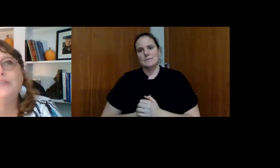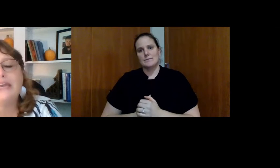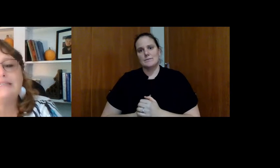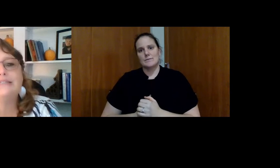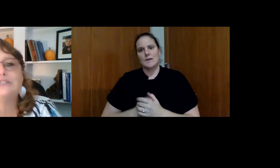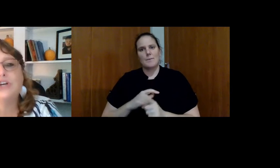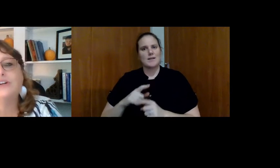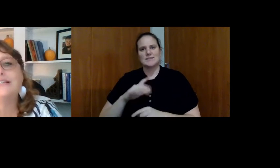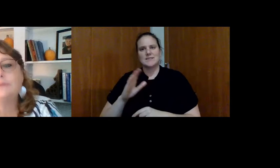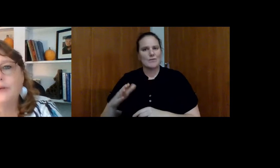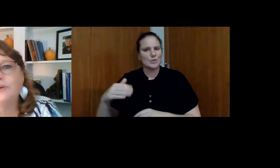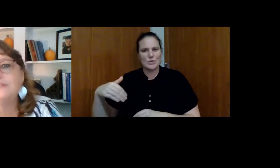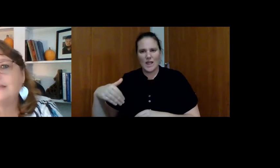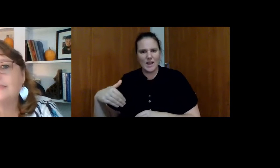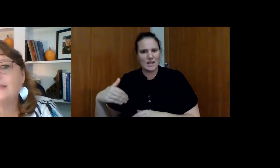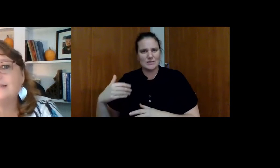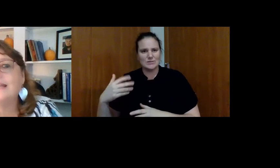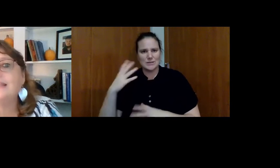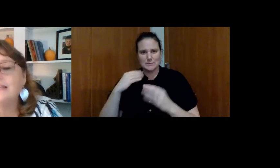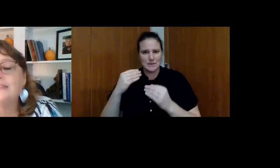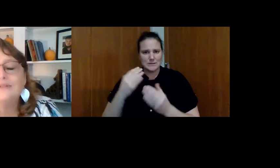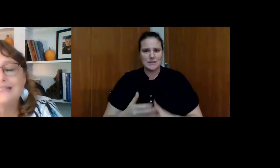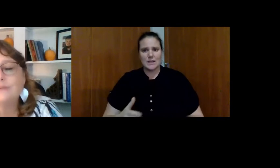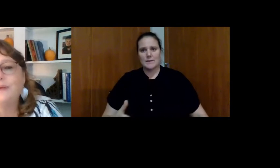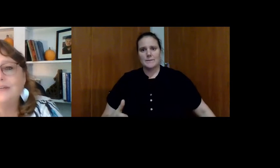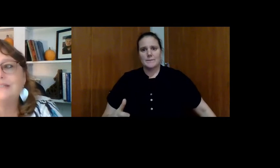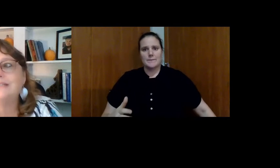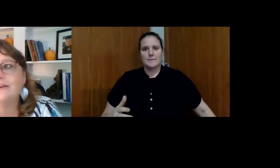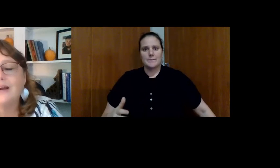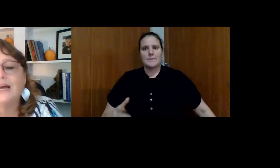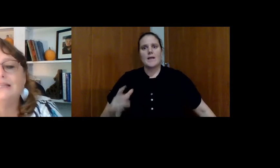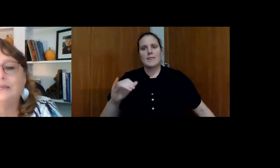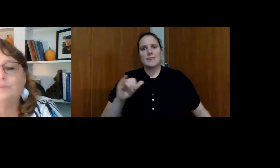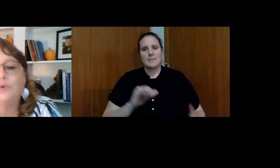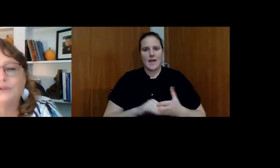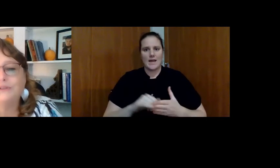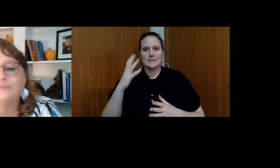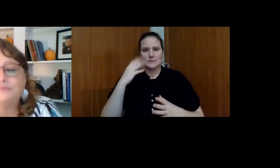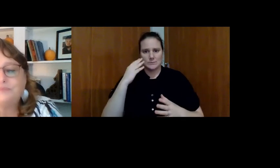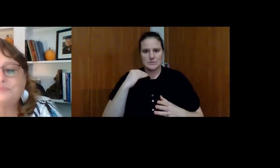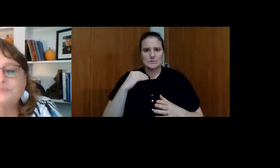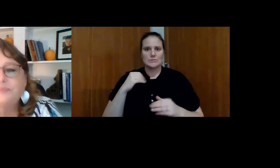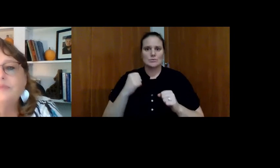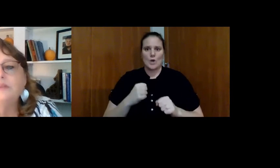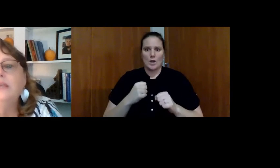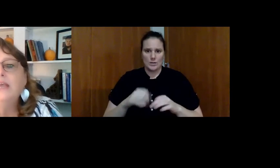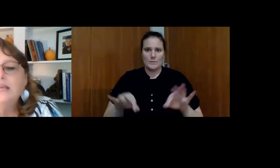too late to start experiencing things. And I think those experiences are highly important.